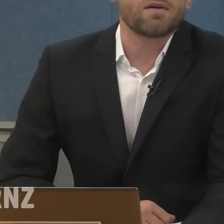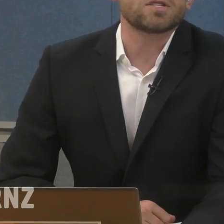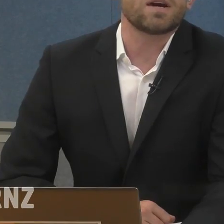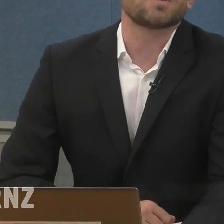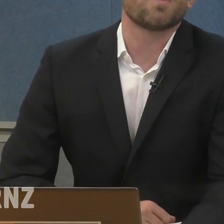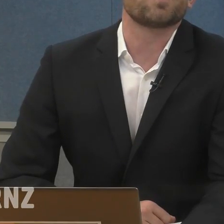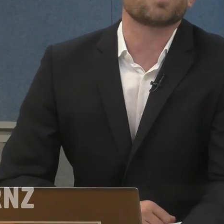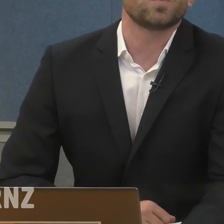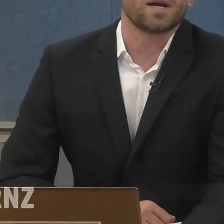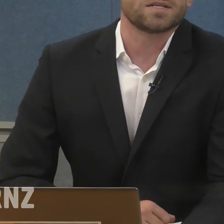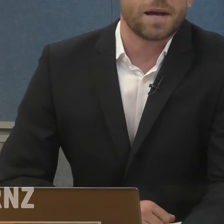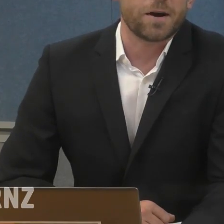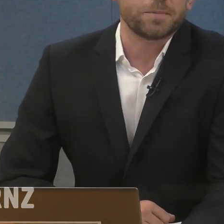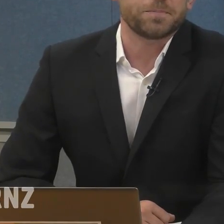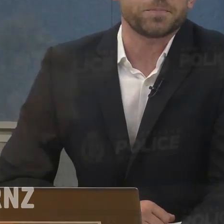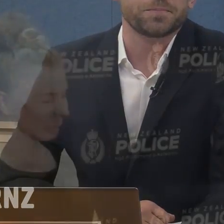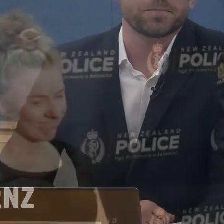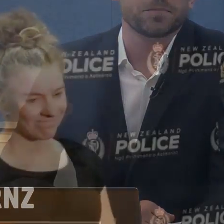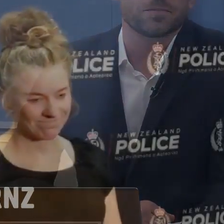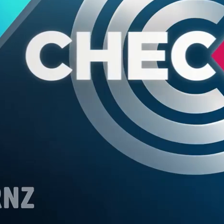Sorry, we're going straight to Mike Bush in Wellington now.